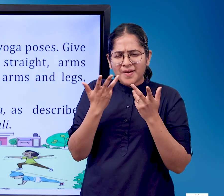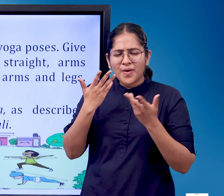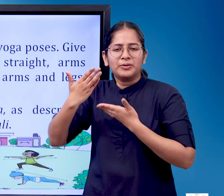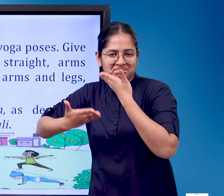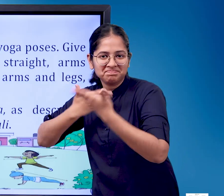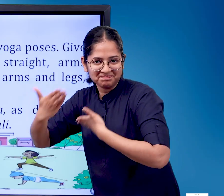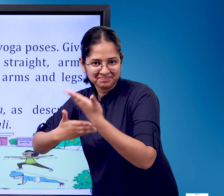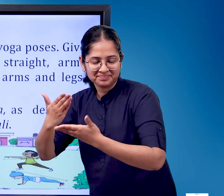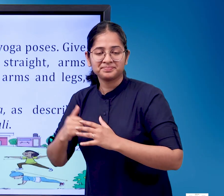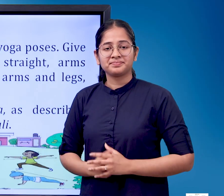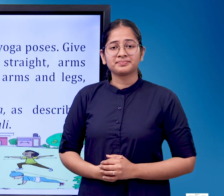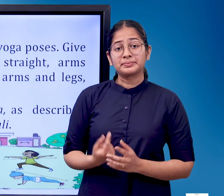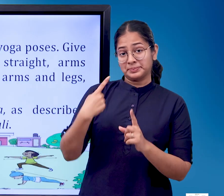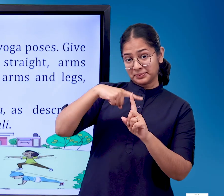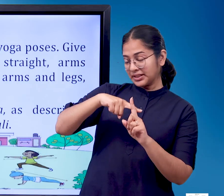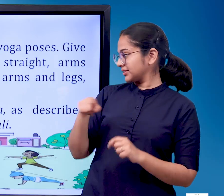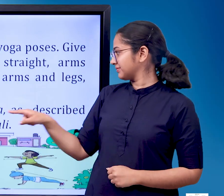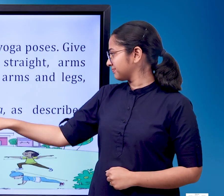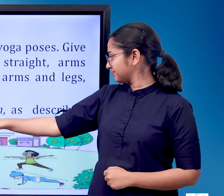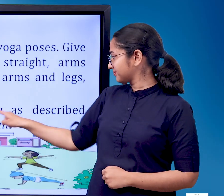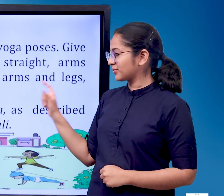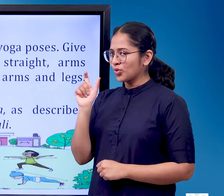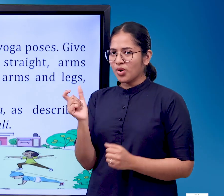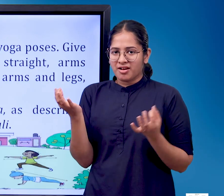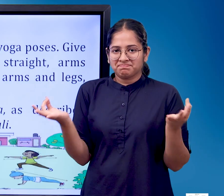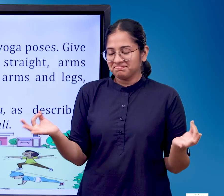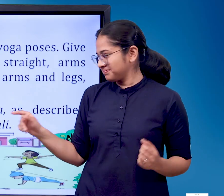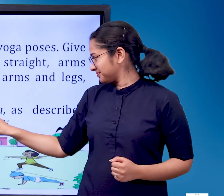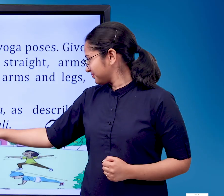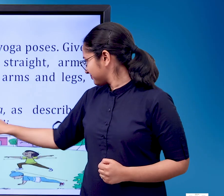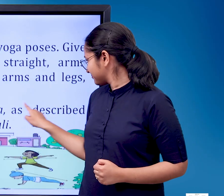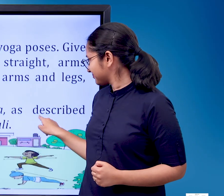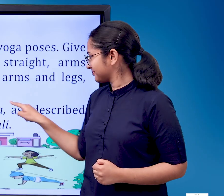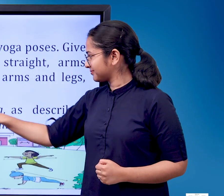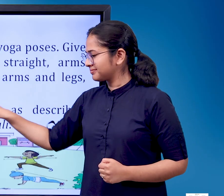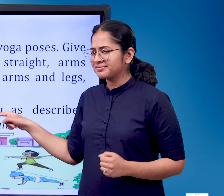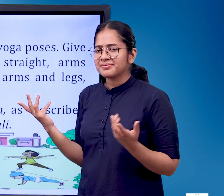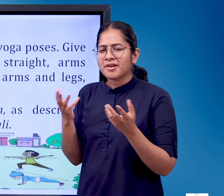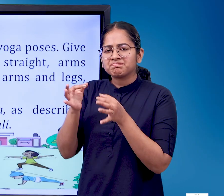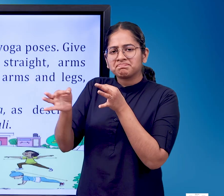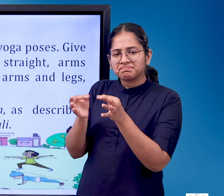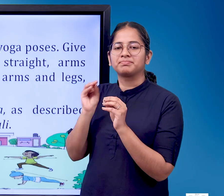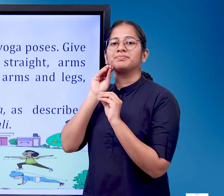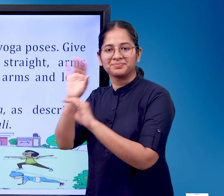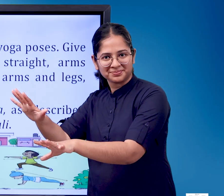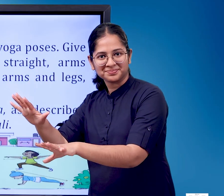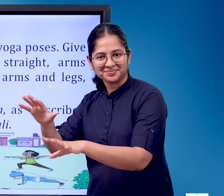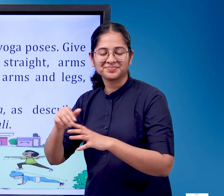Also tell them about Ashtanga Yoga As described in the ancient Yoga Sutras of Patanjali